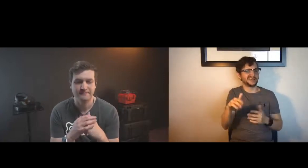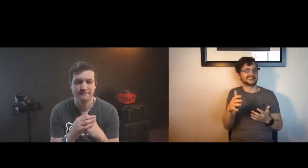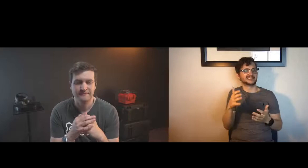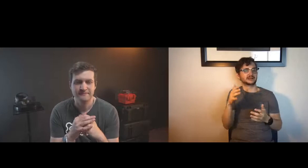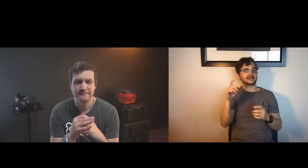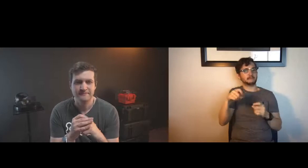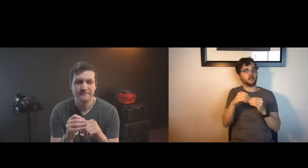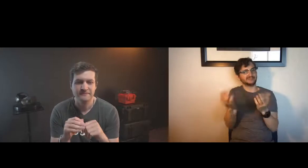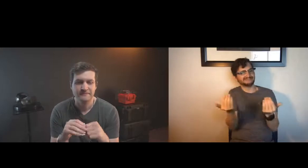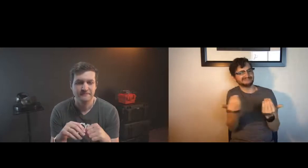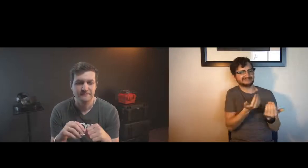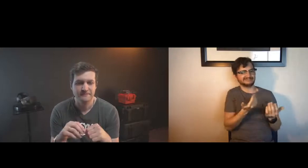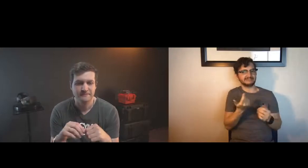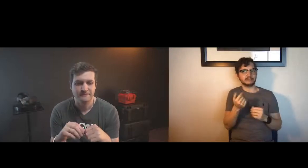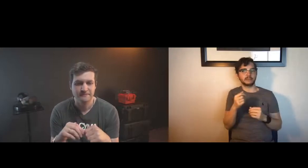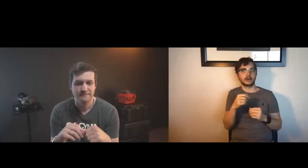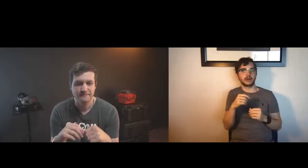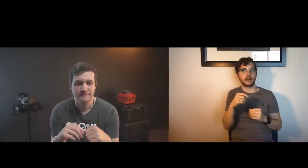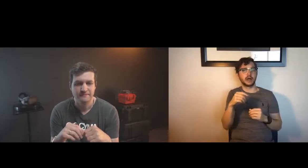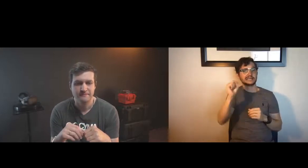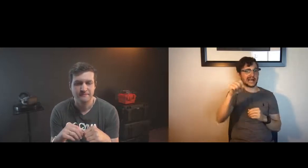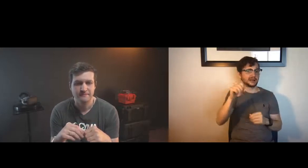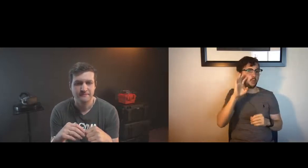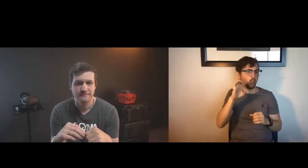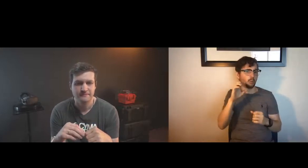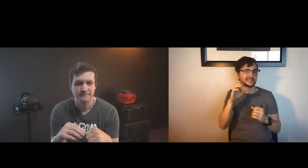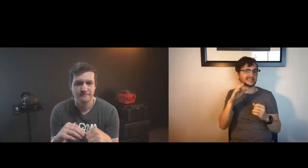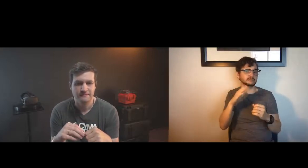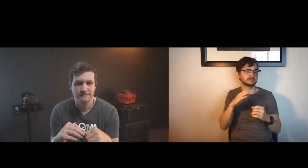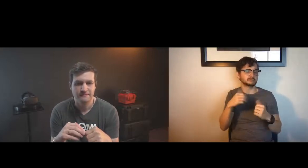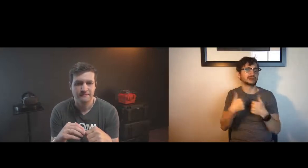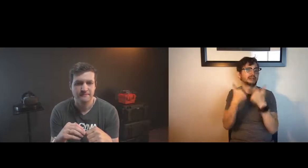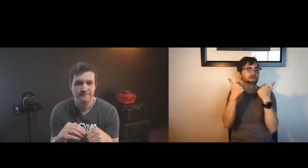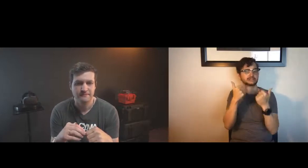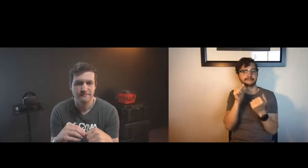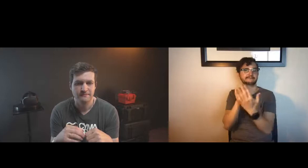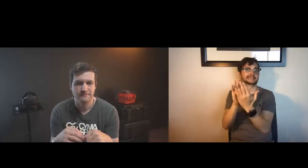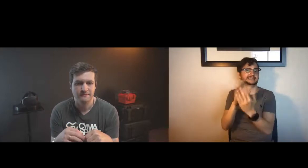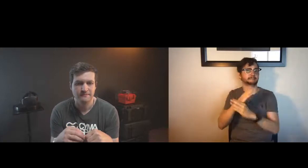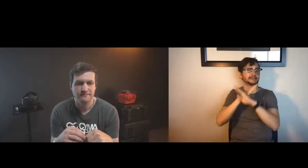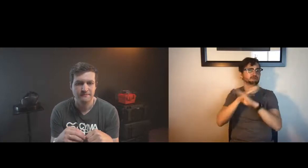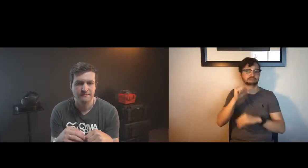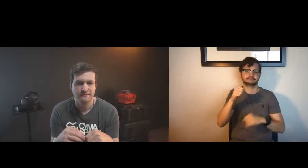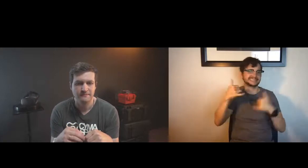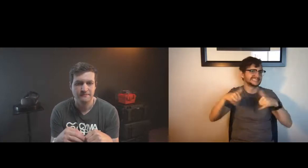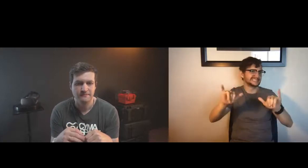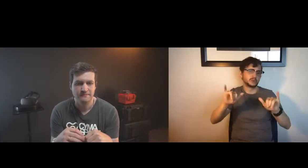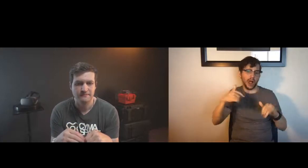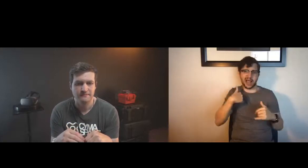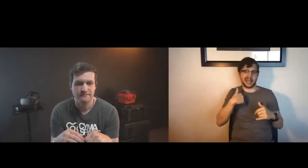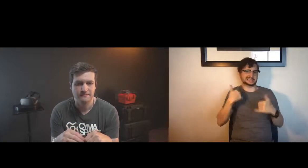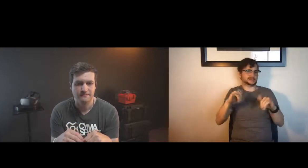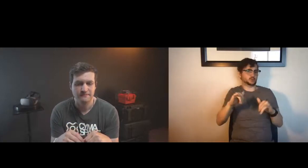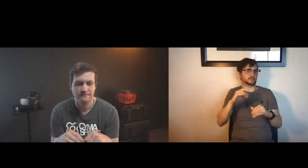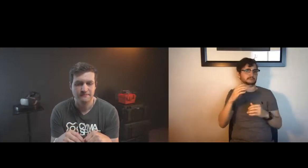the initiative to do what they want so i think that we also need more of that more self starters i do think it'll be more of a challenge